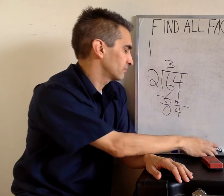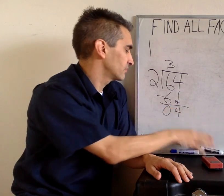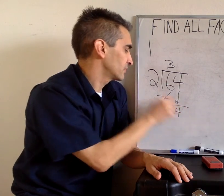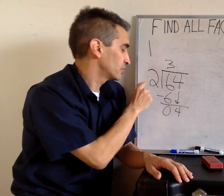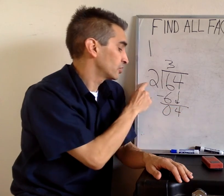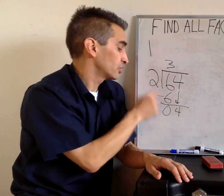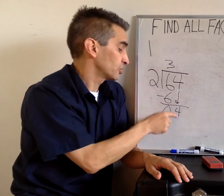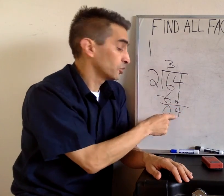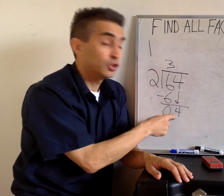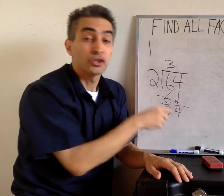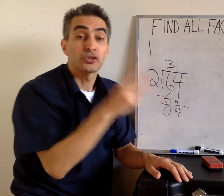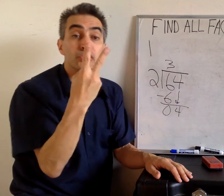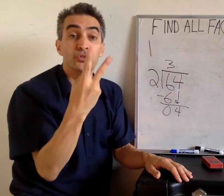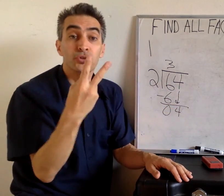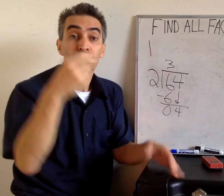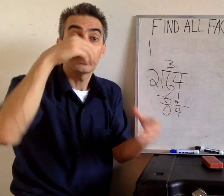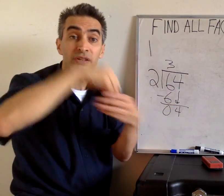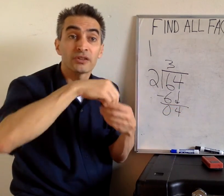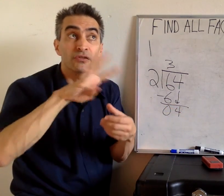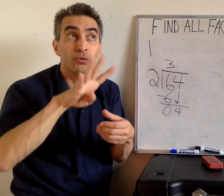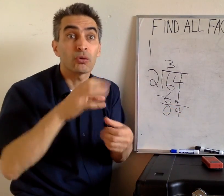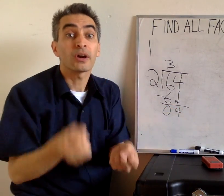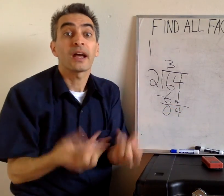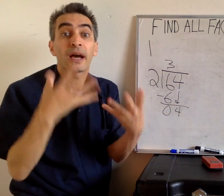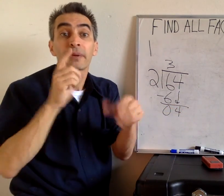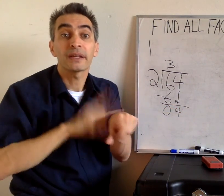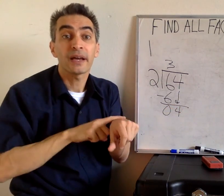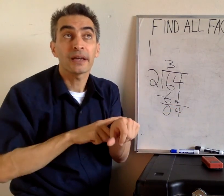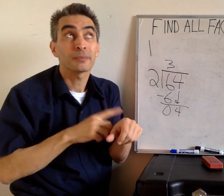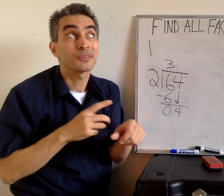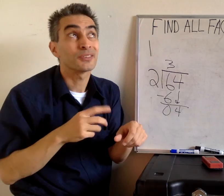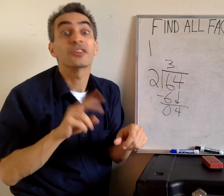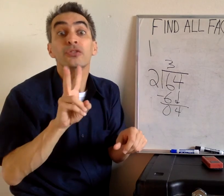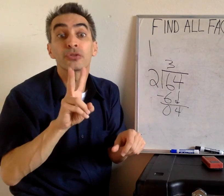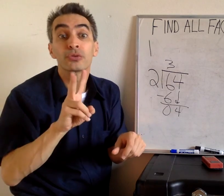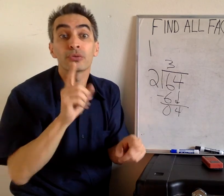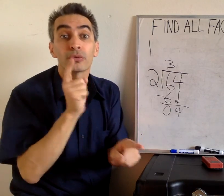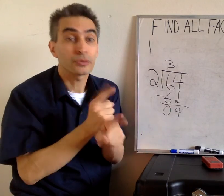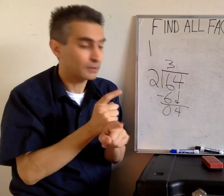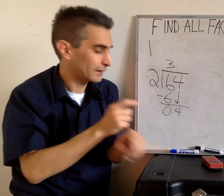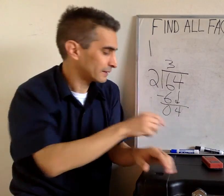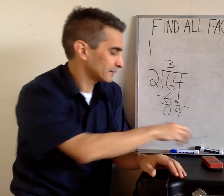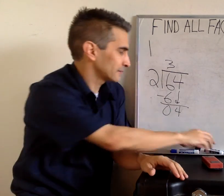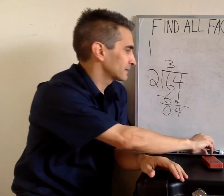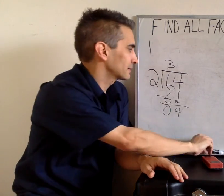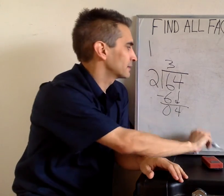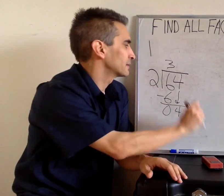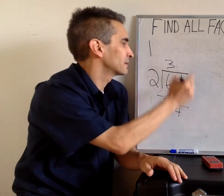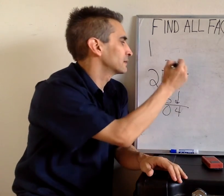Subtract. 2 goes into 4. How many times? 2 times. Right.